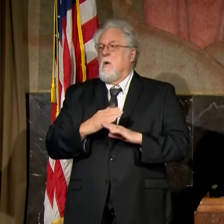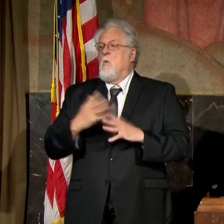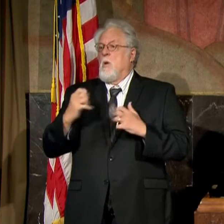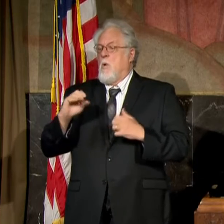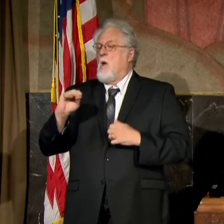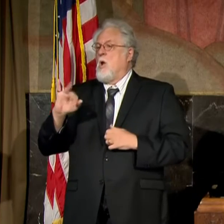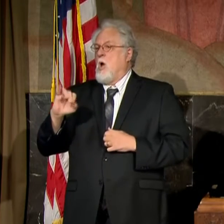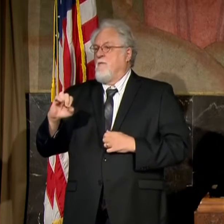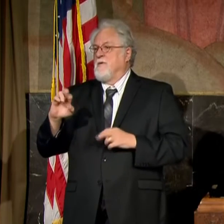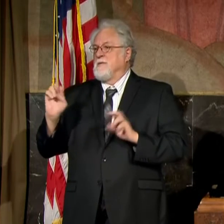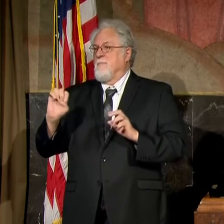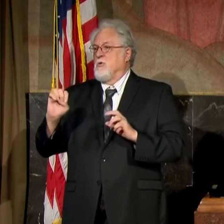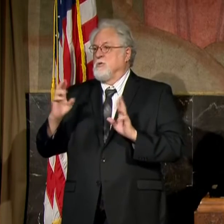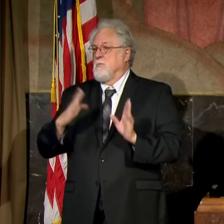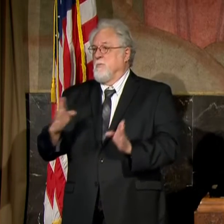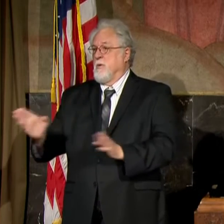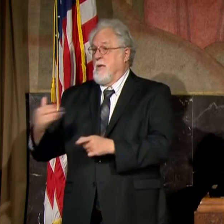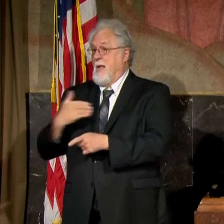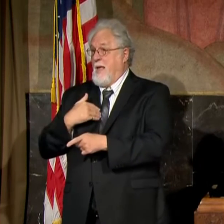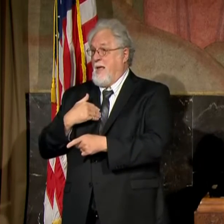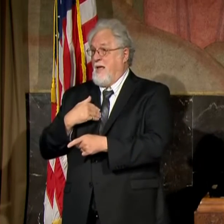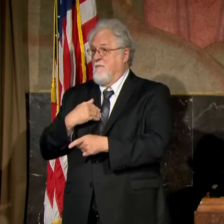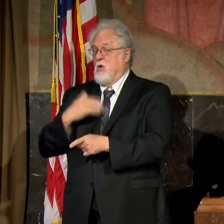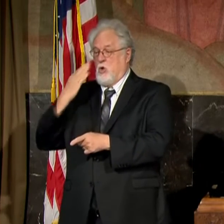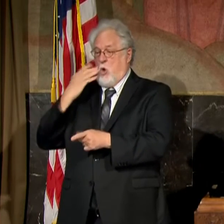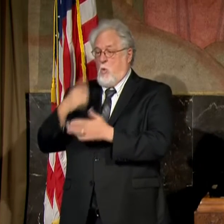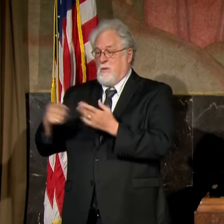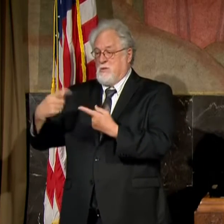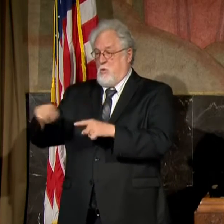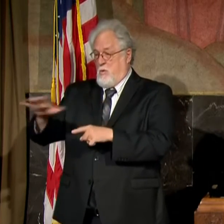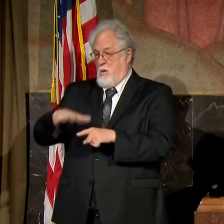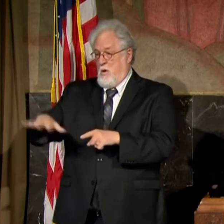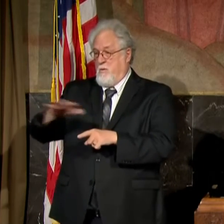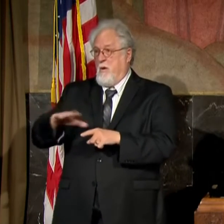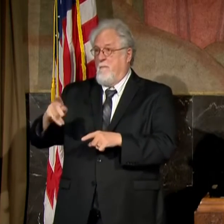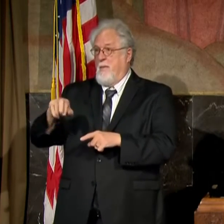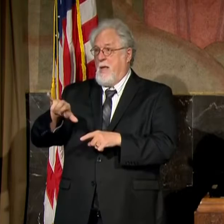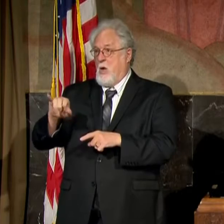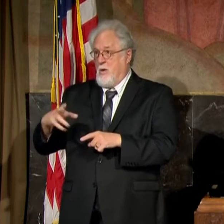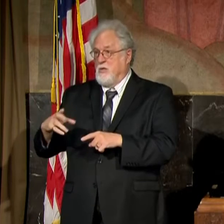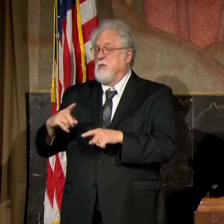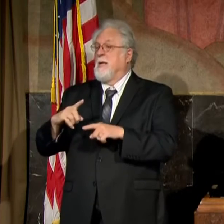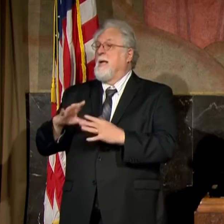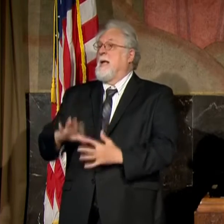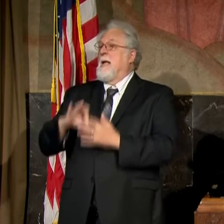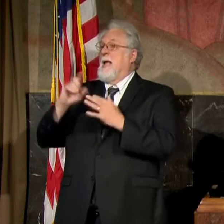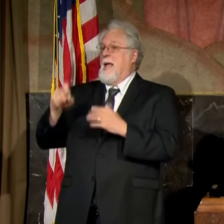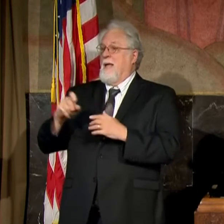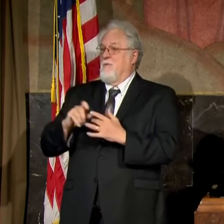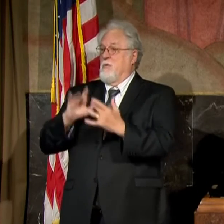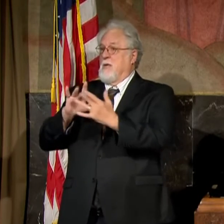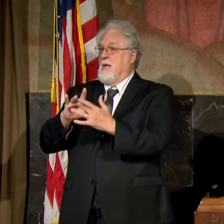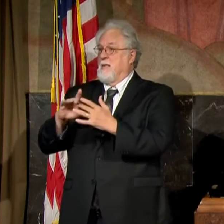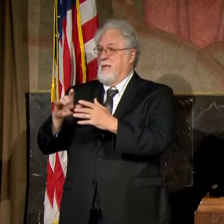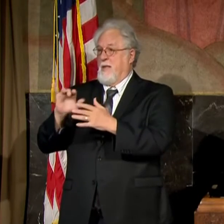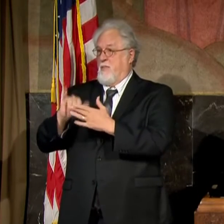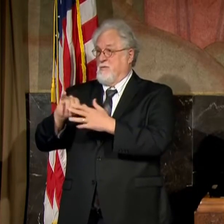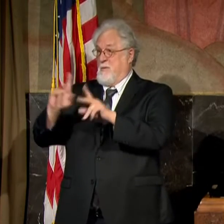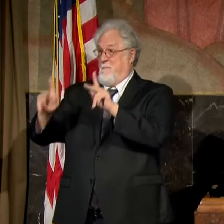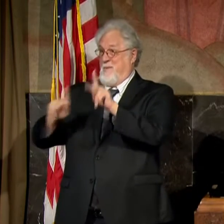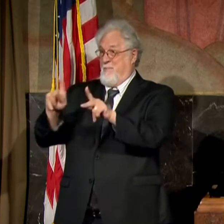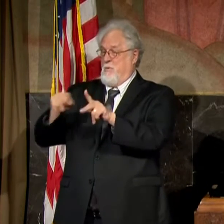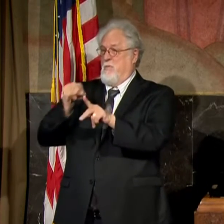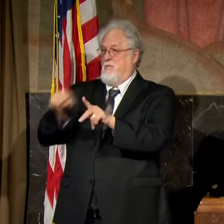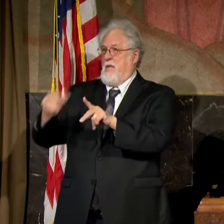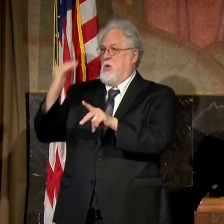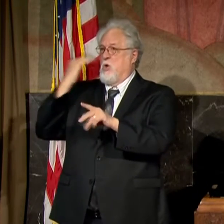offices of emergency preparedness to have it so they know what's going on within their parish and particularly if they have to come into contact with those individuals, they